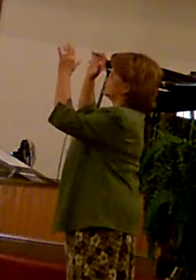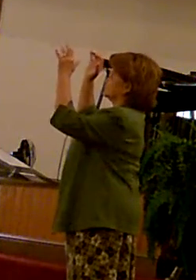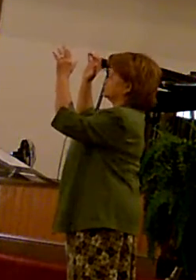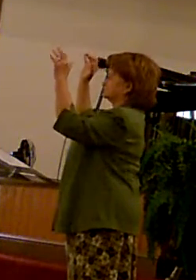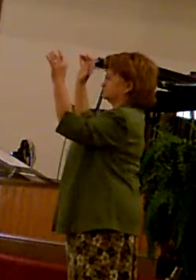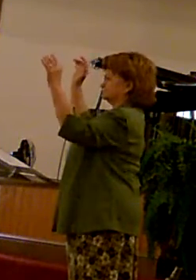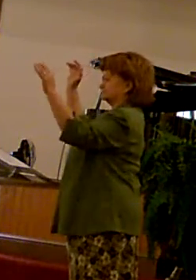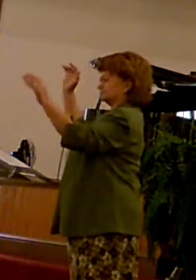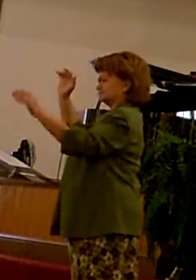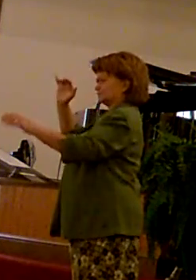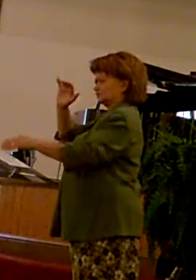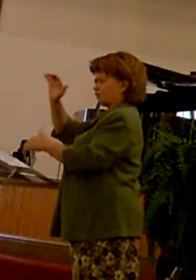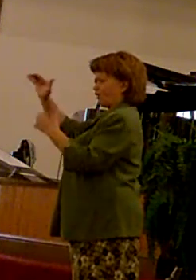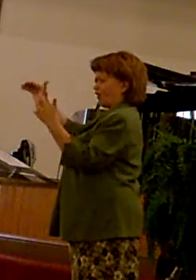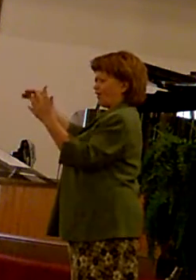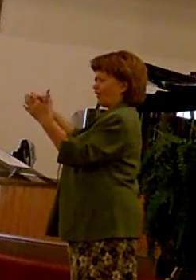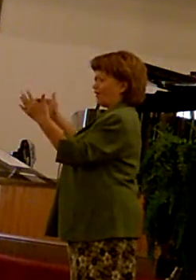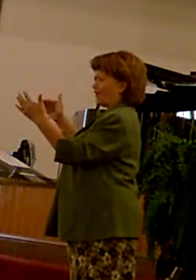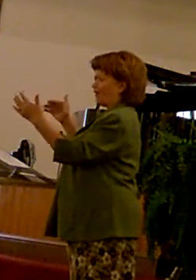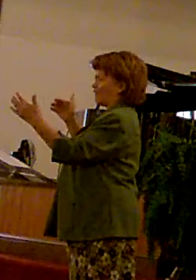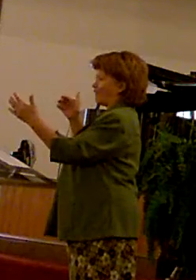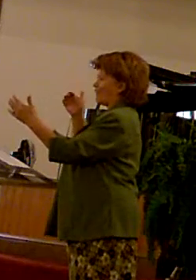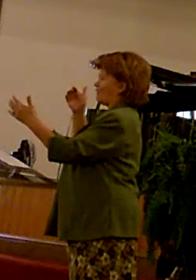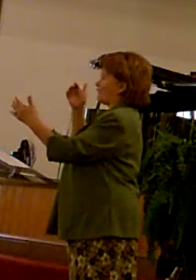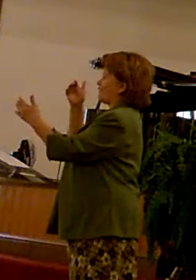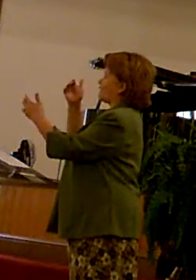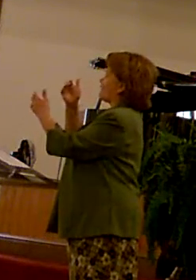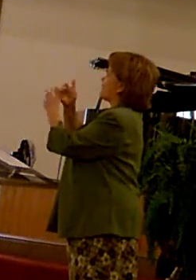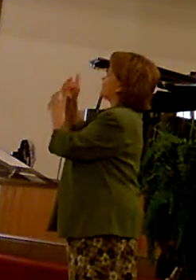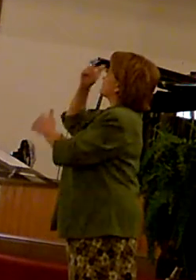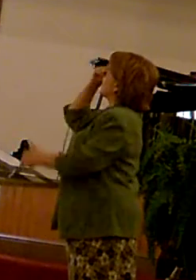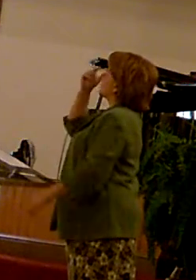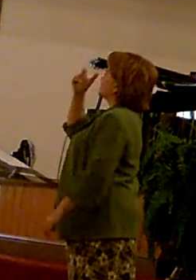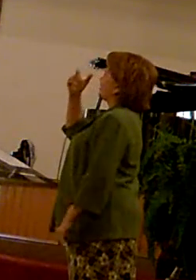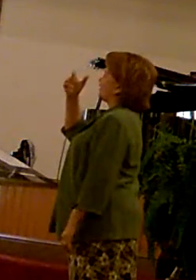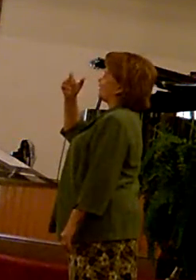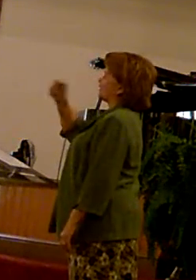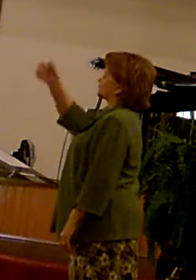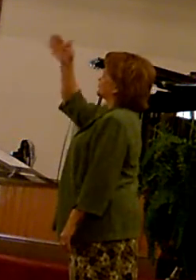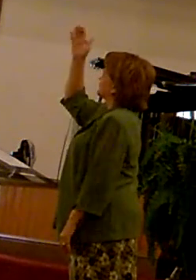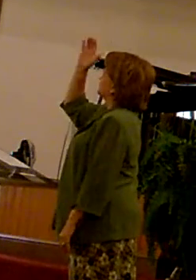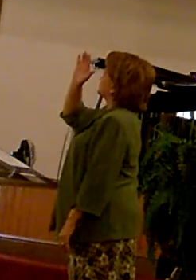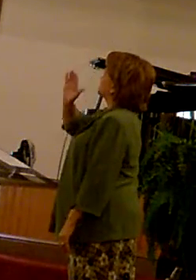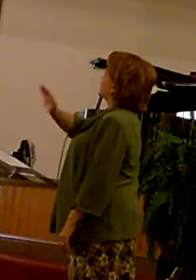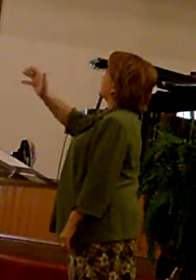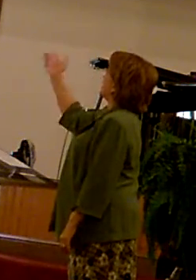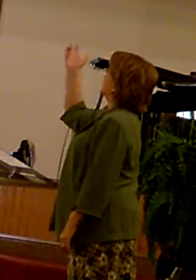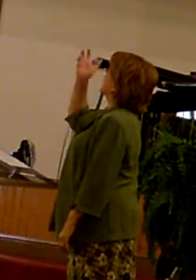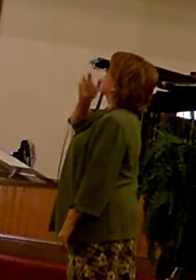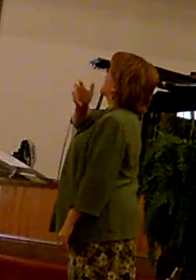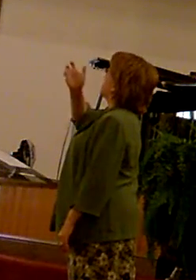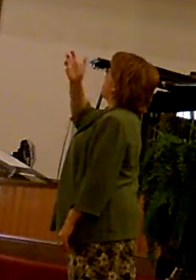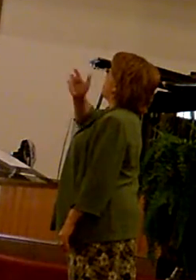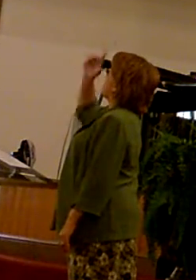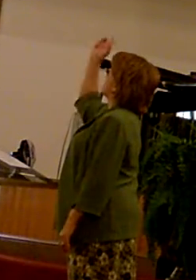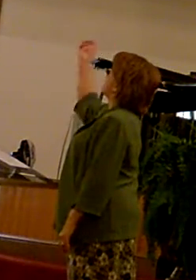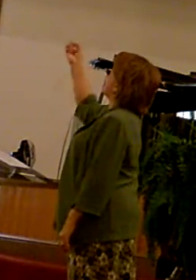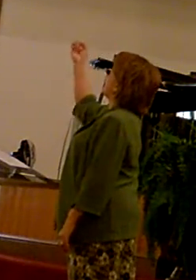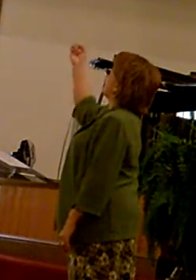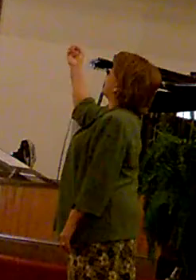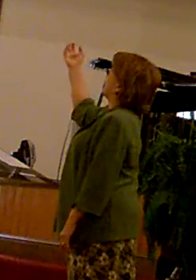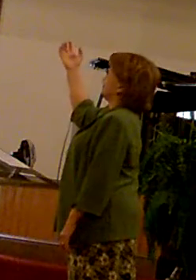And it's all because of God's amazing